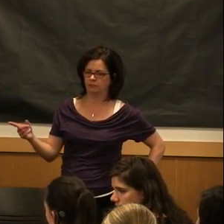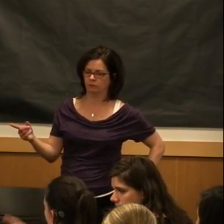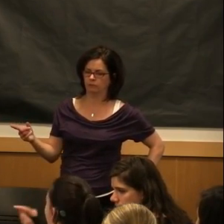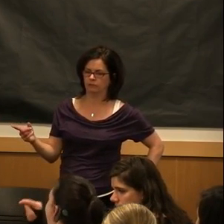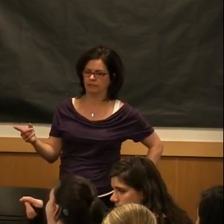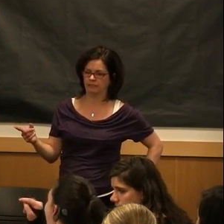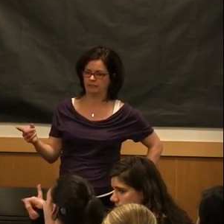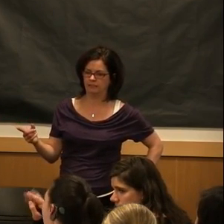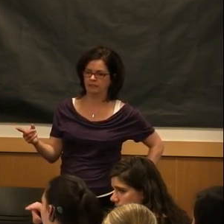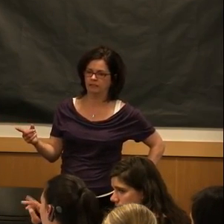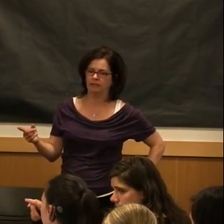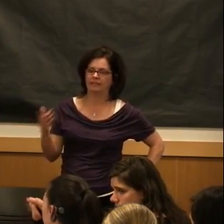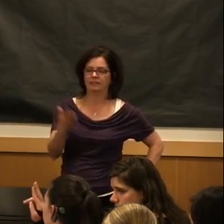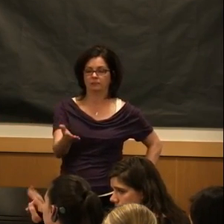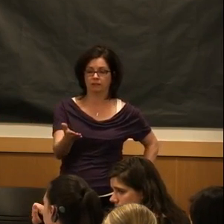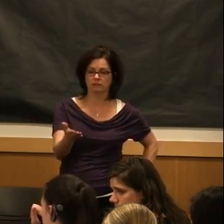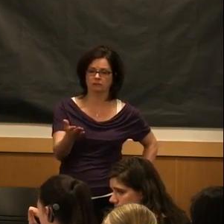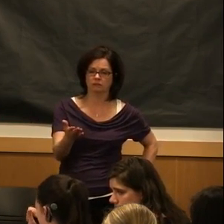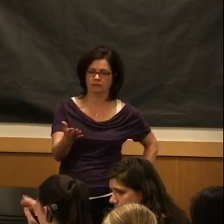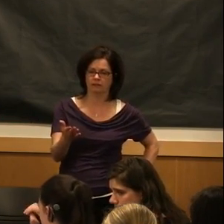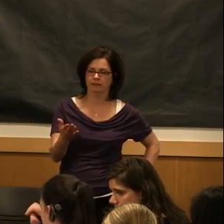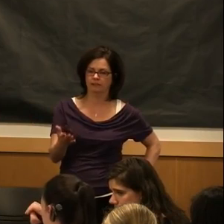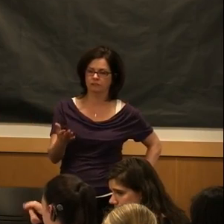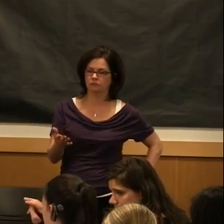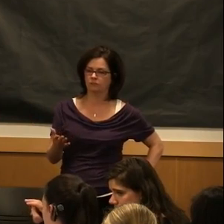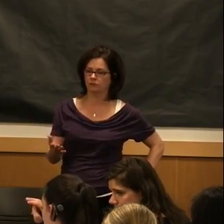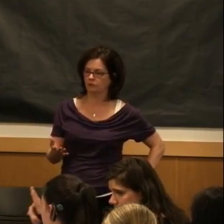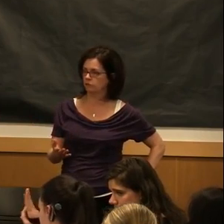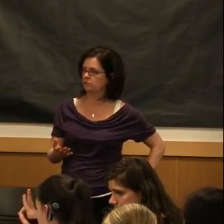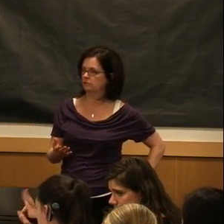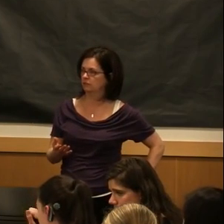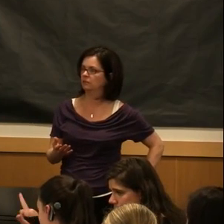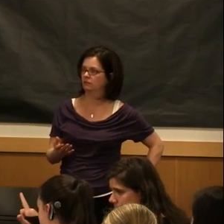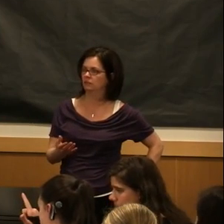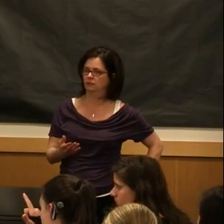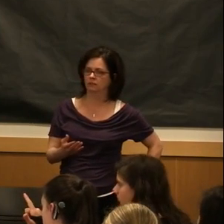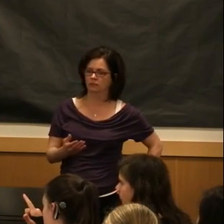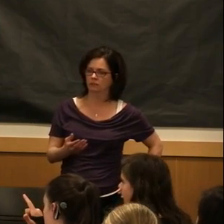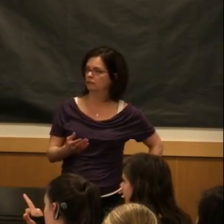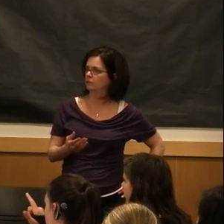What were you saying? I can't spell. Okay. It's for murals.